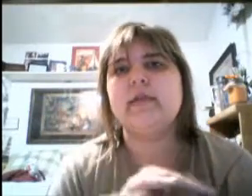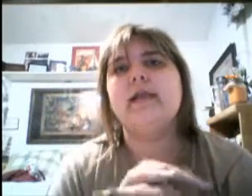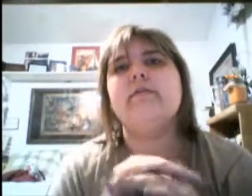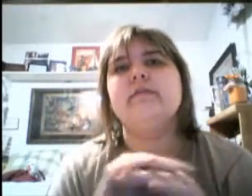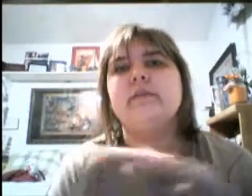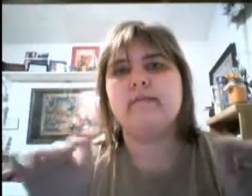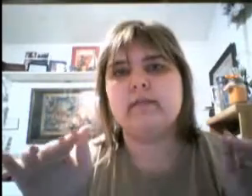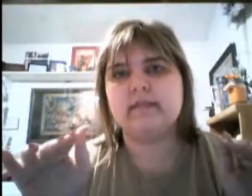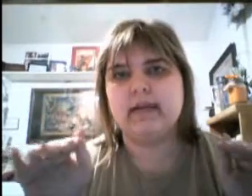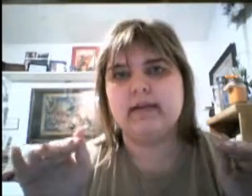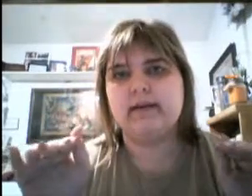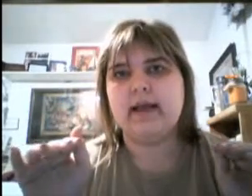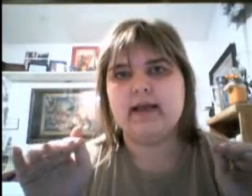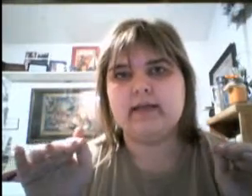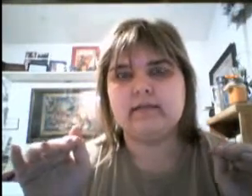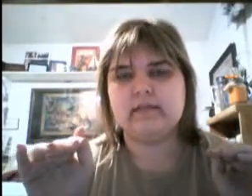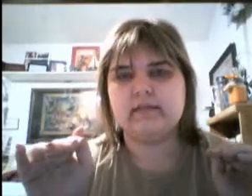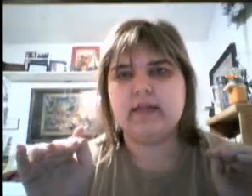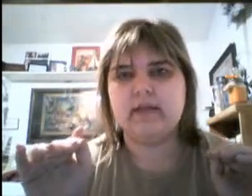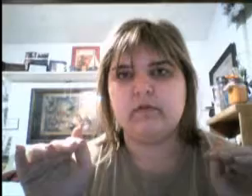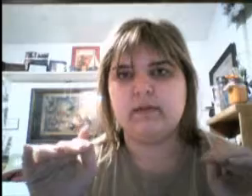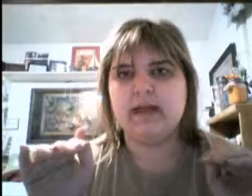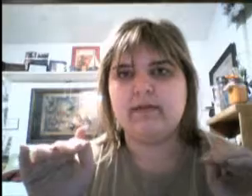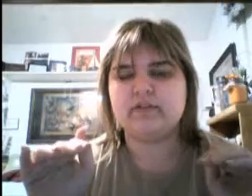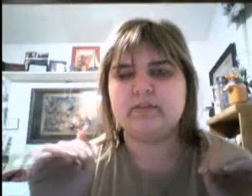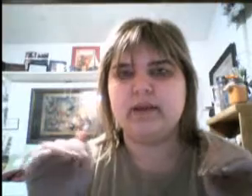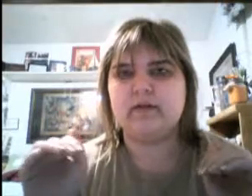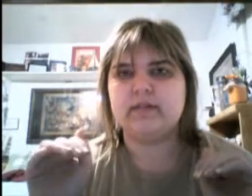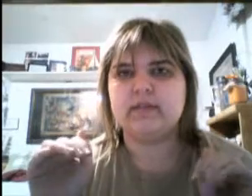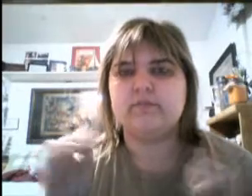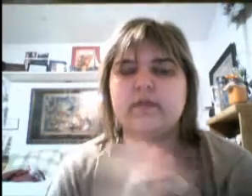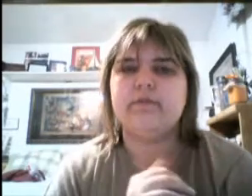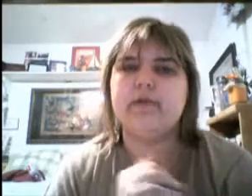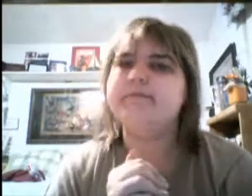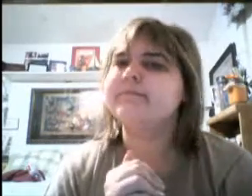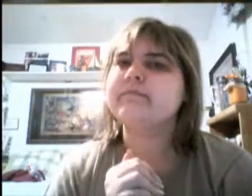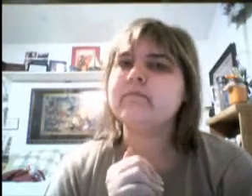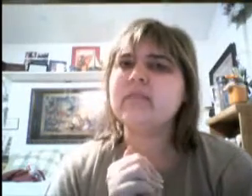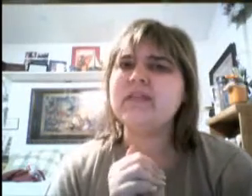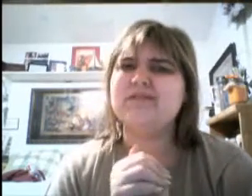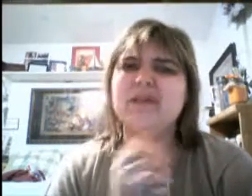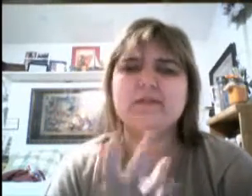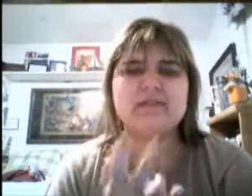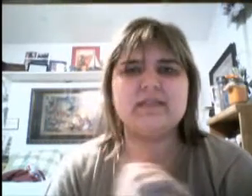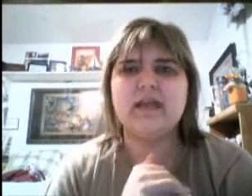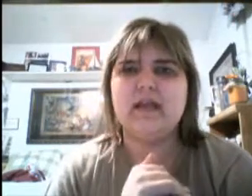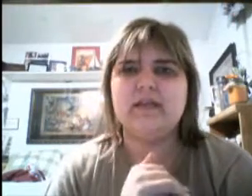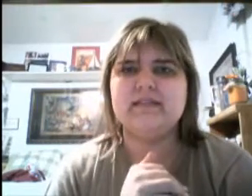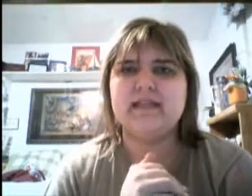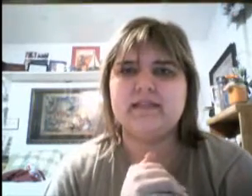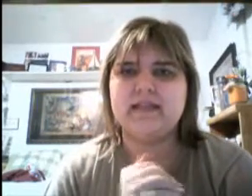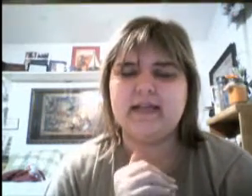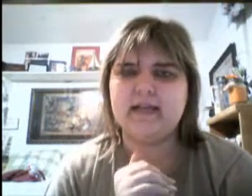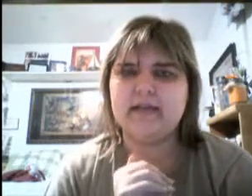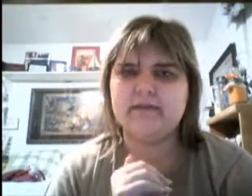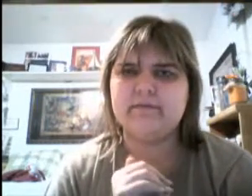There was none of this done at this panel, the live-action panel at D23. So that was the second thing that kind of,